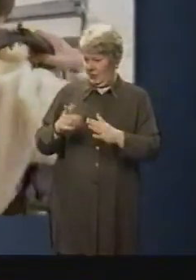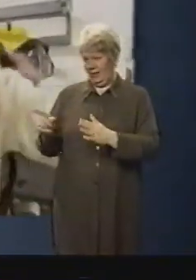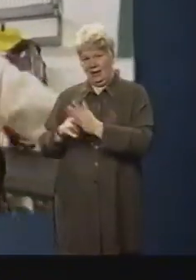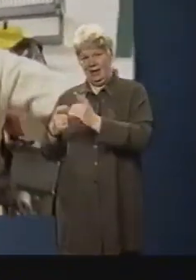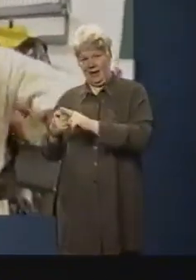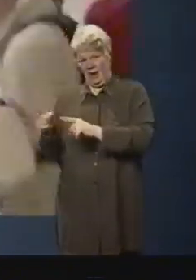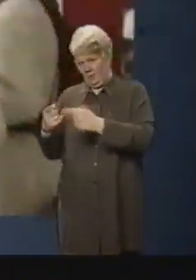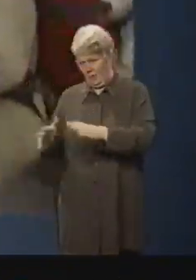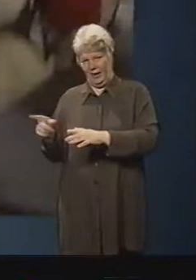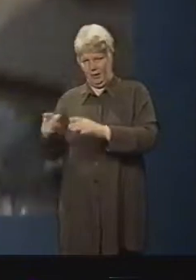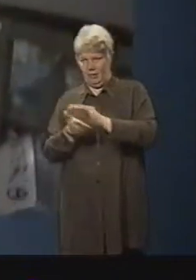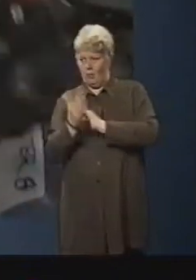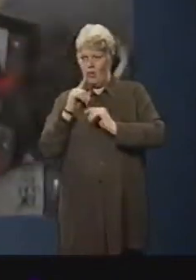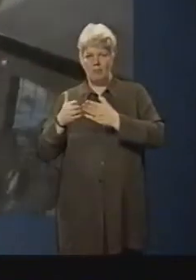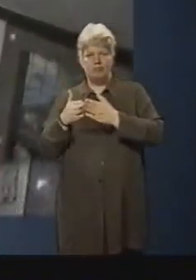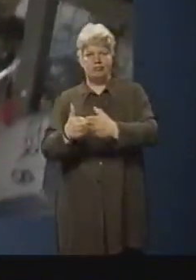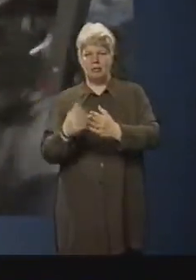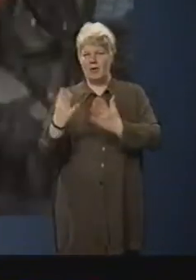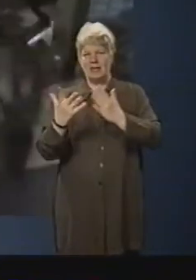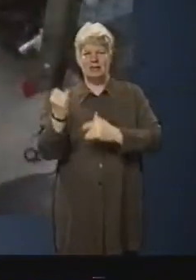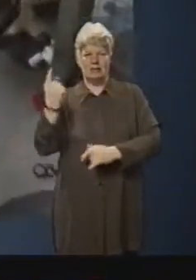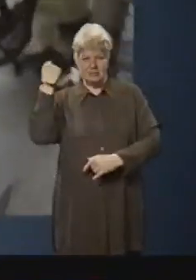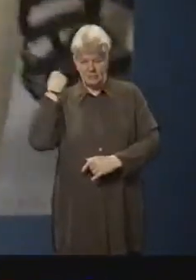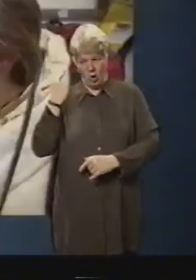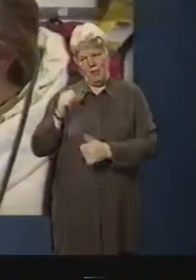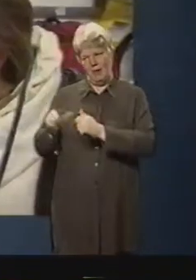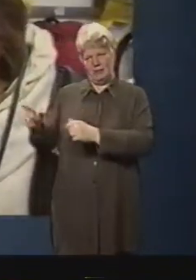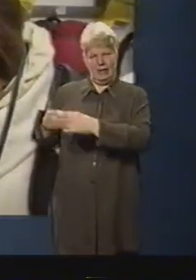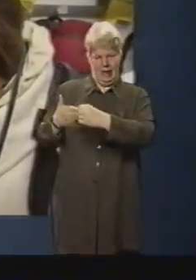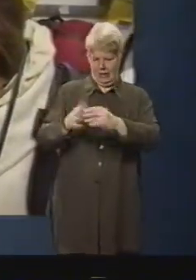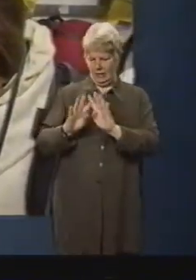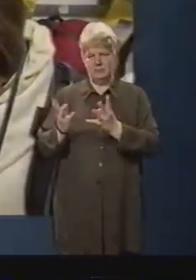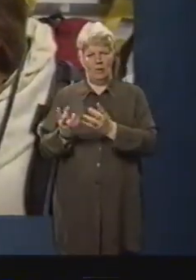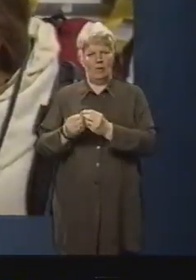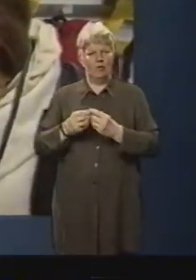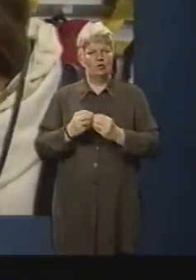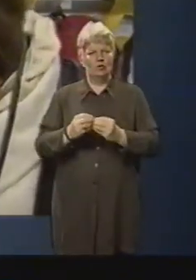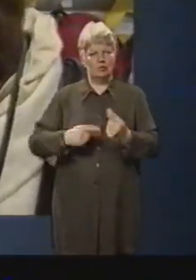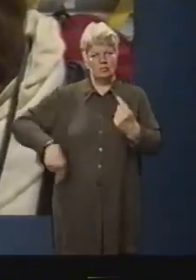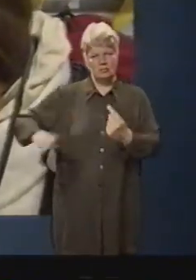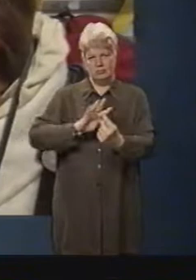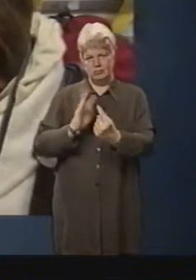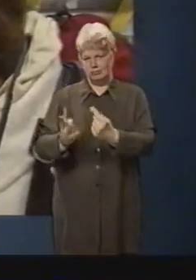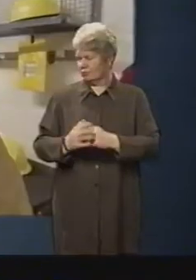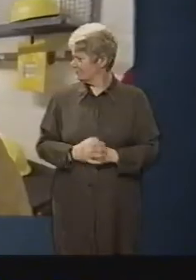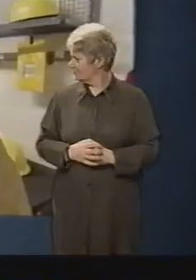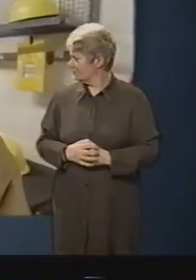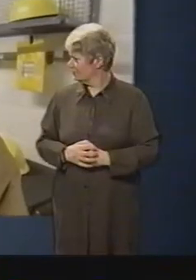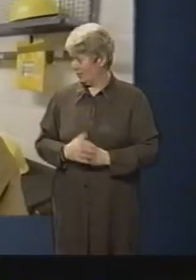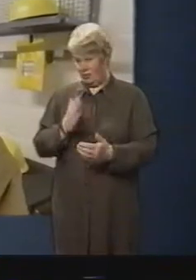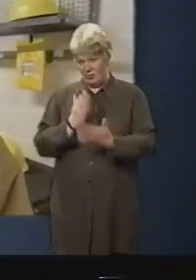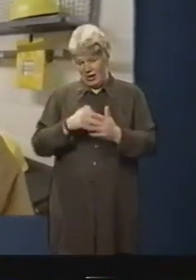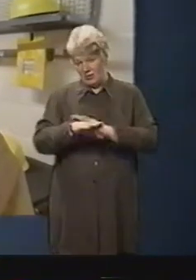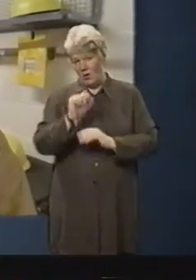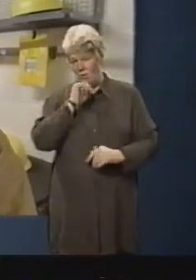HMS Illustrius. So who better than him to lead this group of students? What are the kind of dangers of this type of fire? There's extremely hot metal